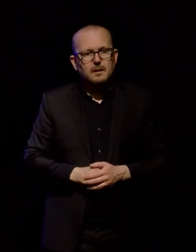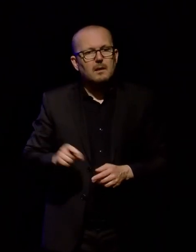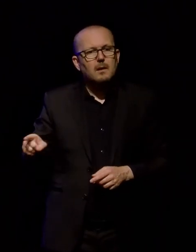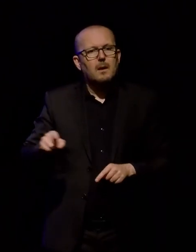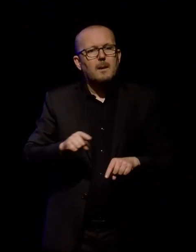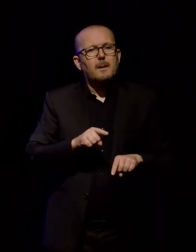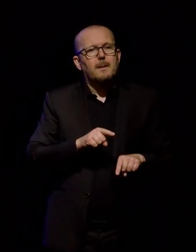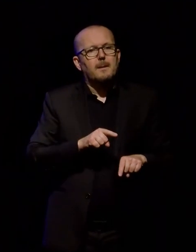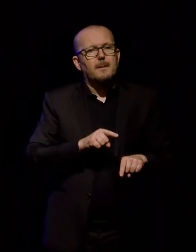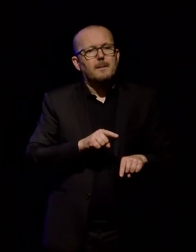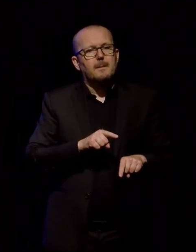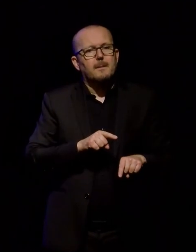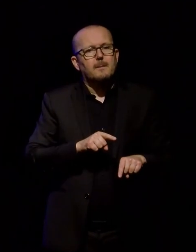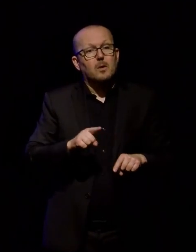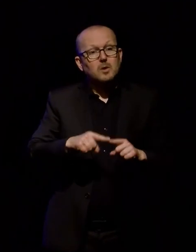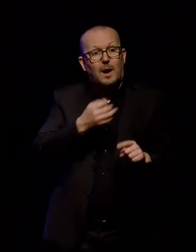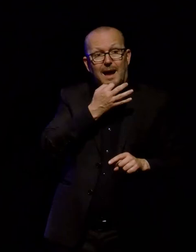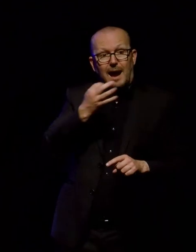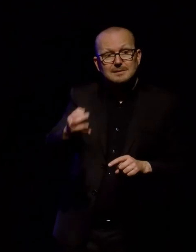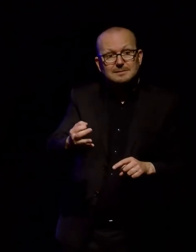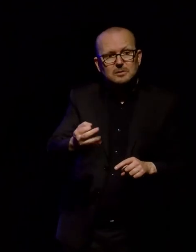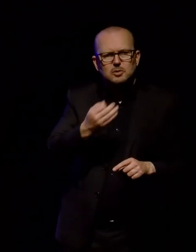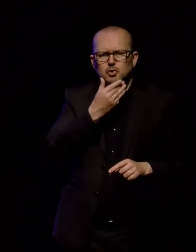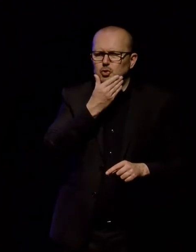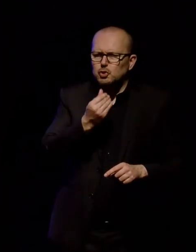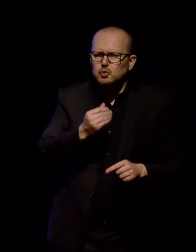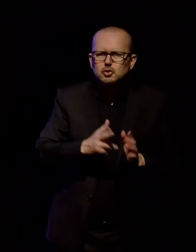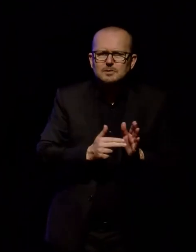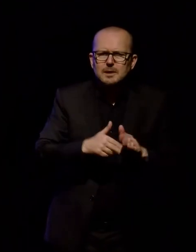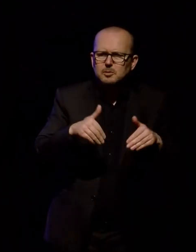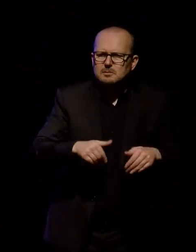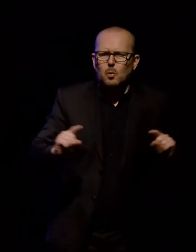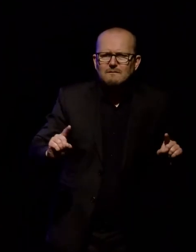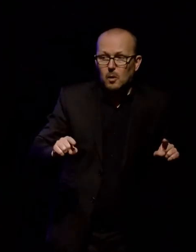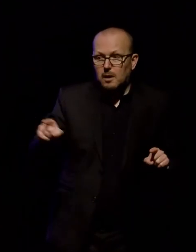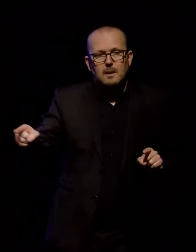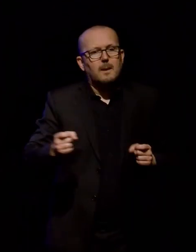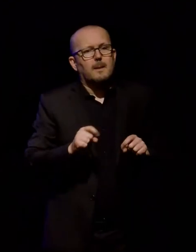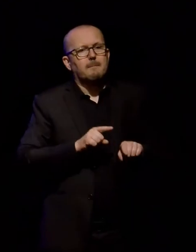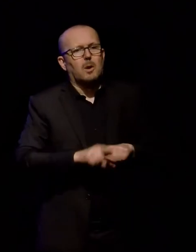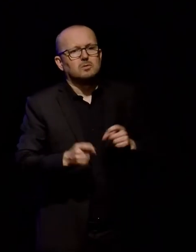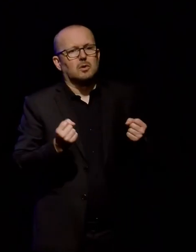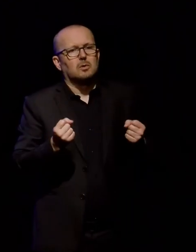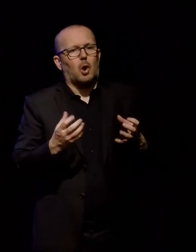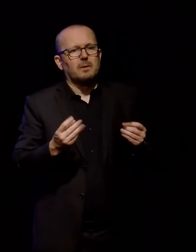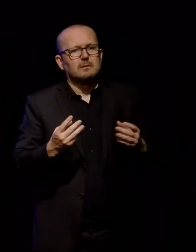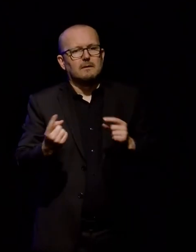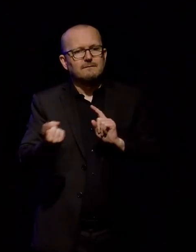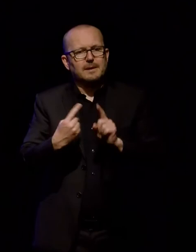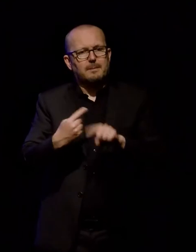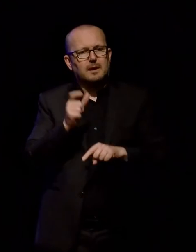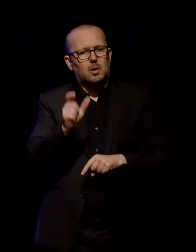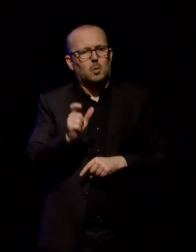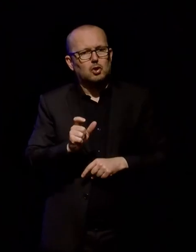question what we're using NZ museums for today. The raw results really validate for our audience, for those museums and galleries, that sharing